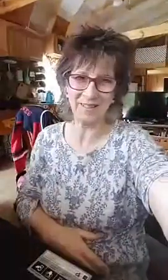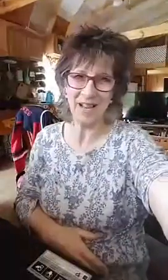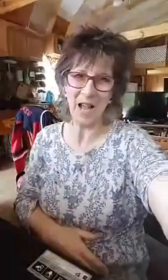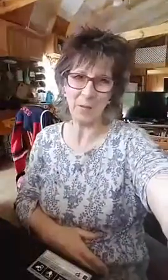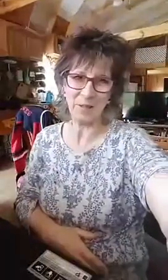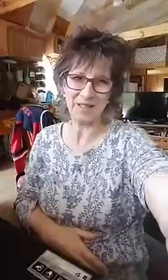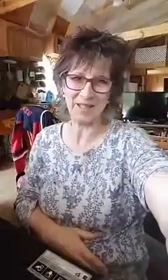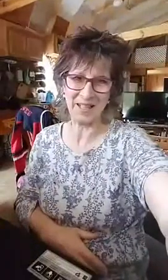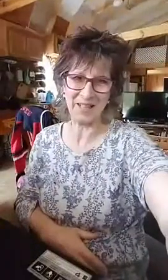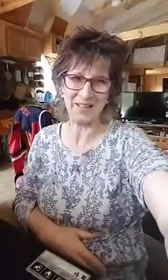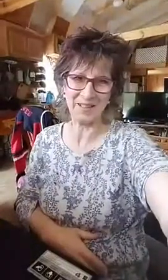Have a blessed day.